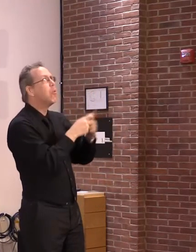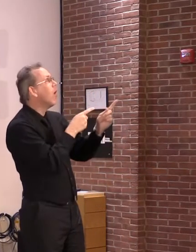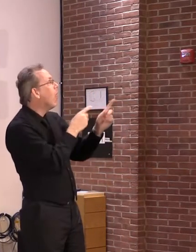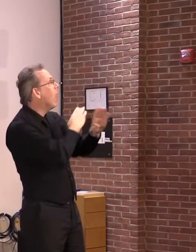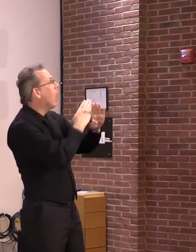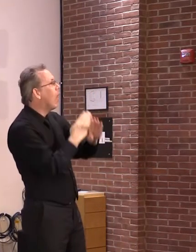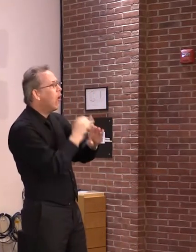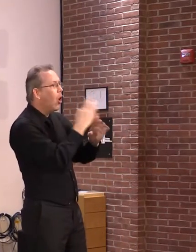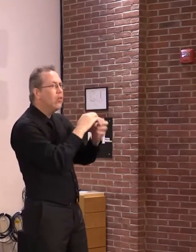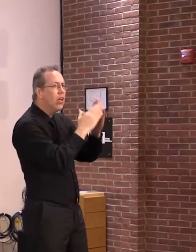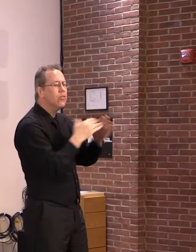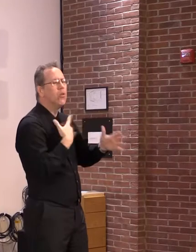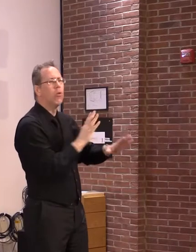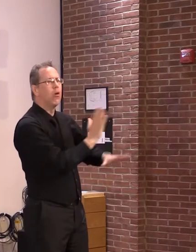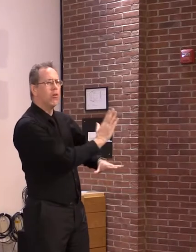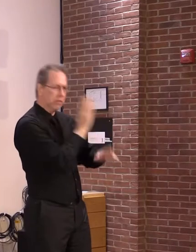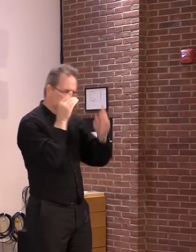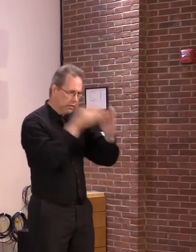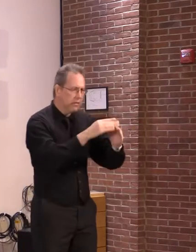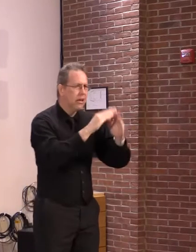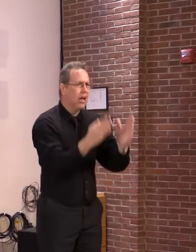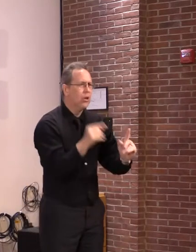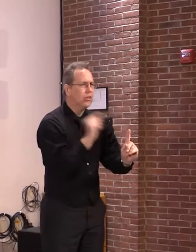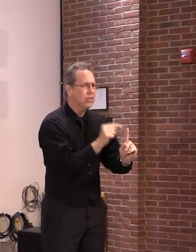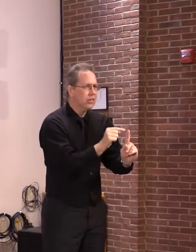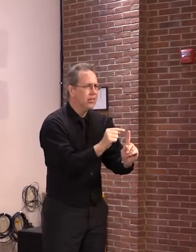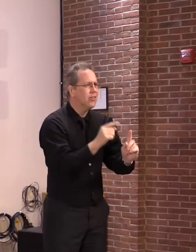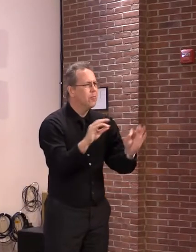we need to focus on that issue alone.